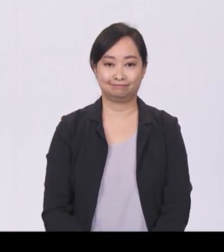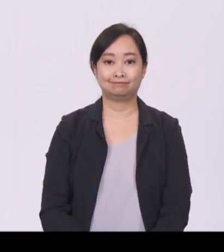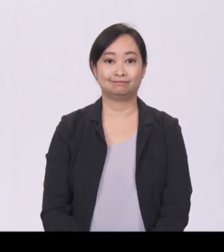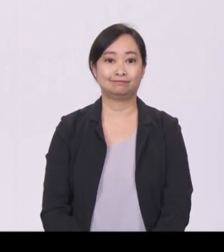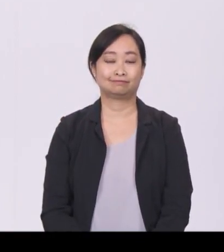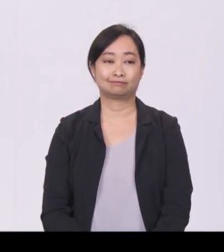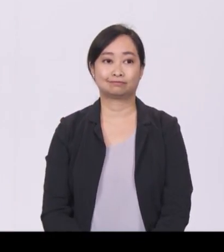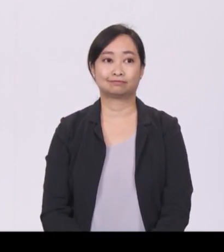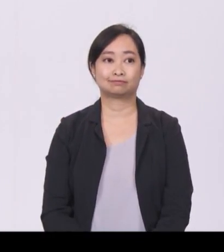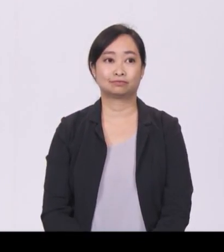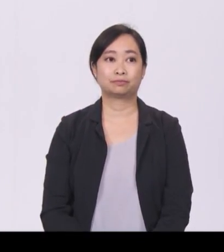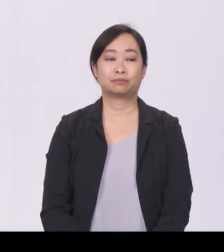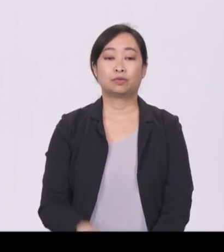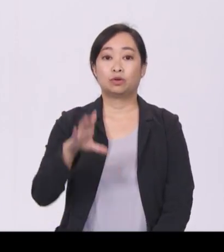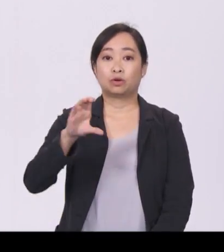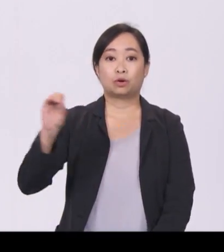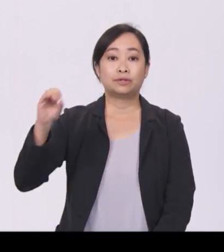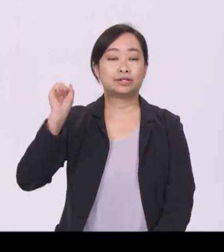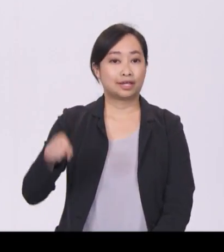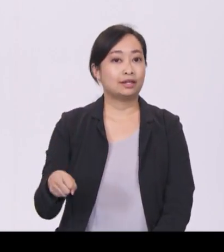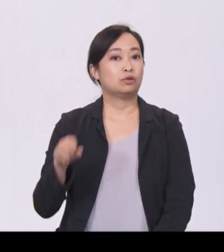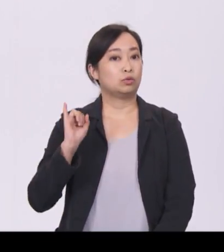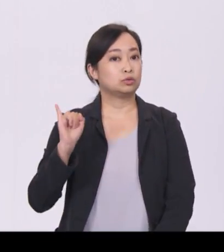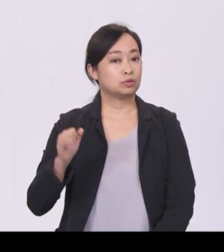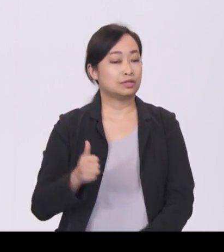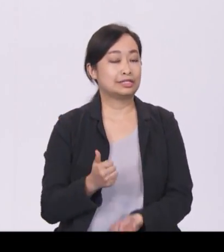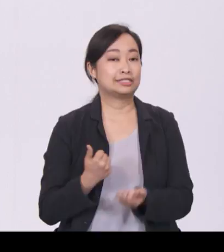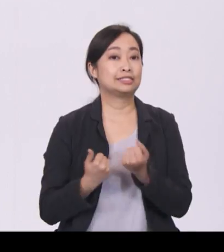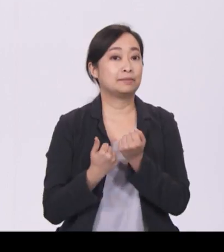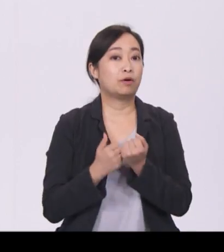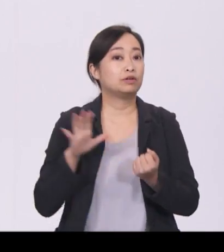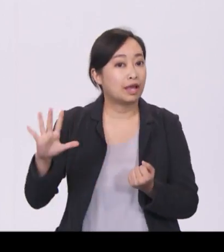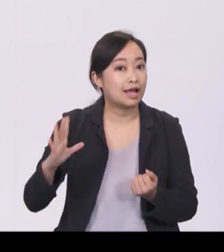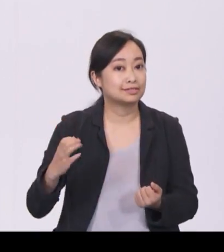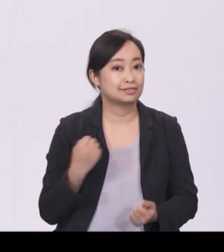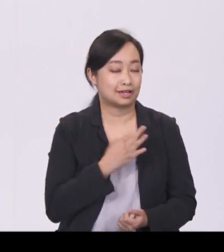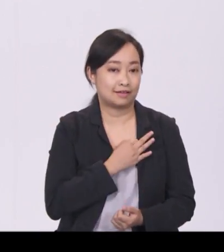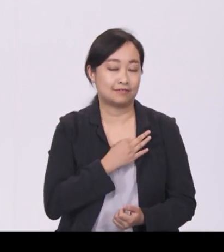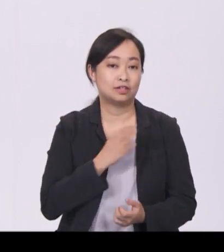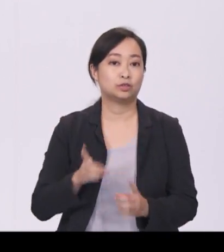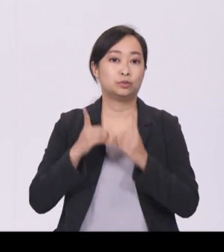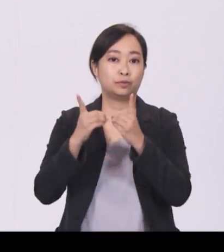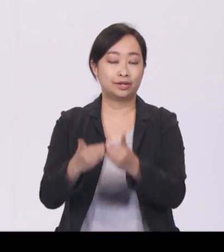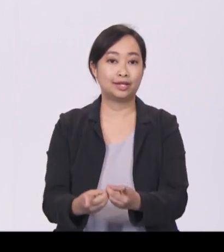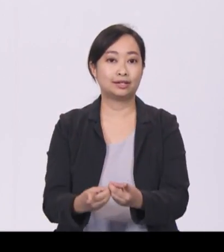Corporates can also support their staff to donate regularly to the Community Chest through Share.